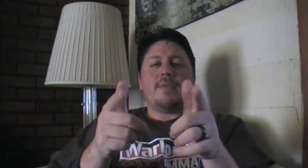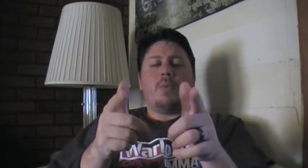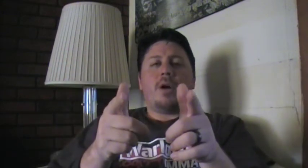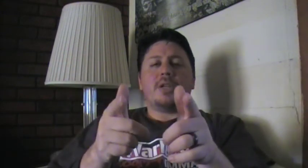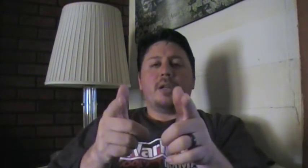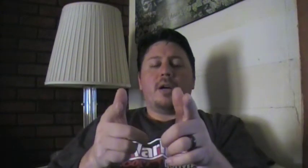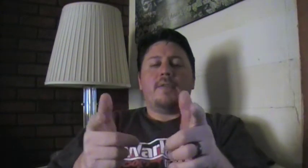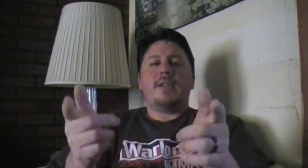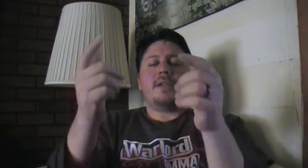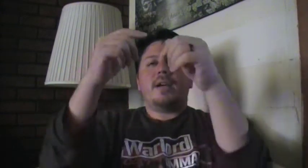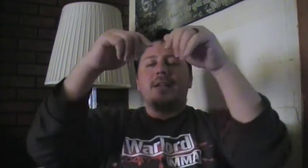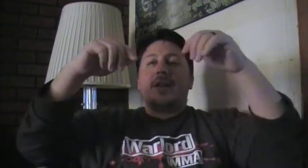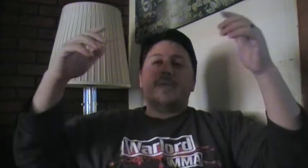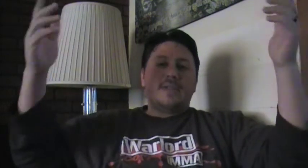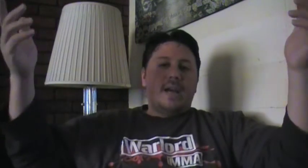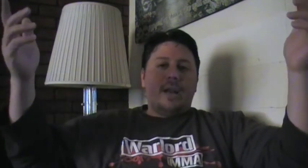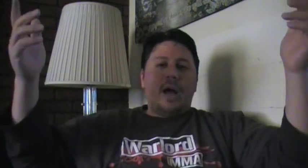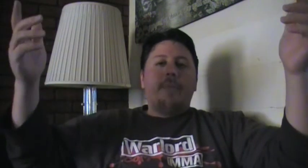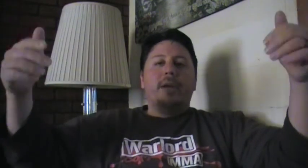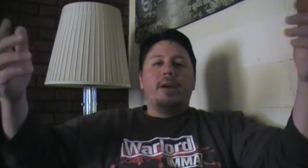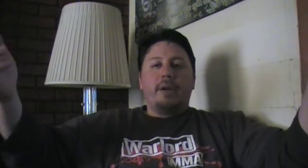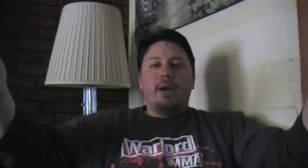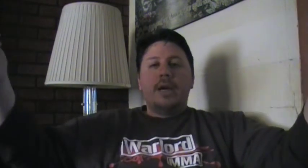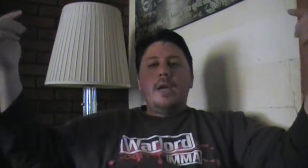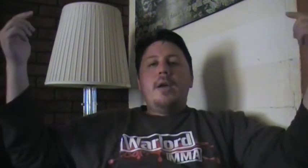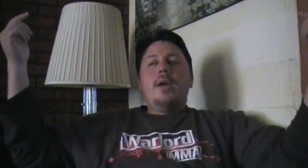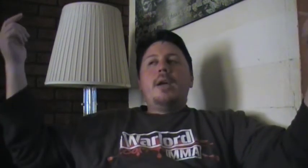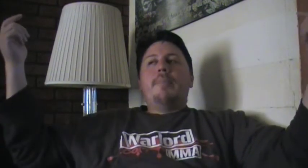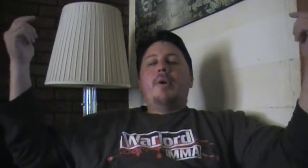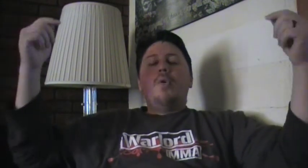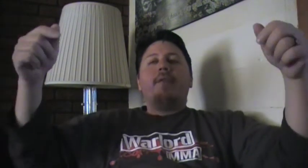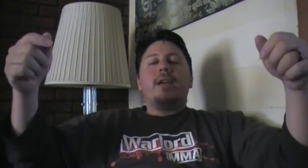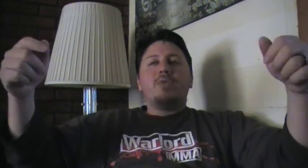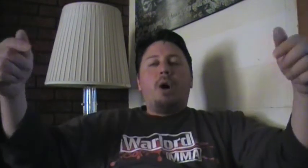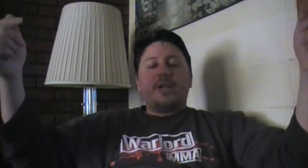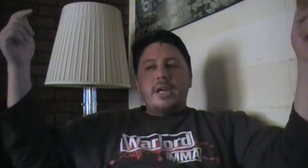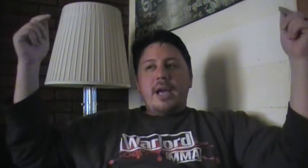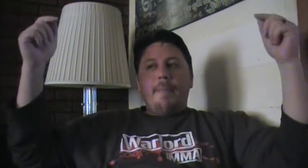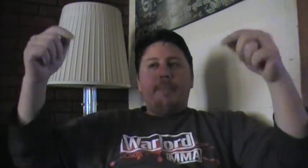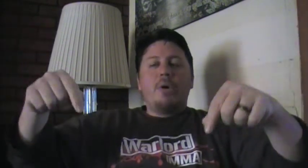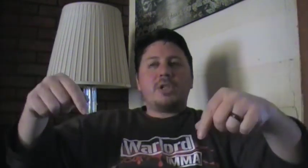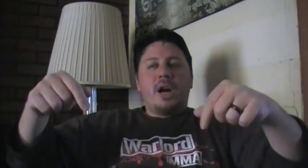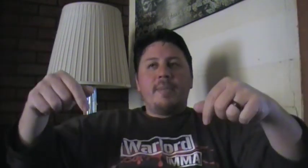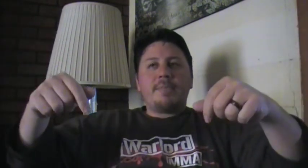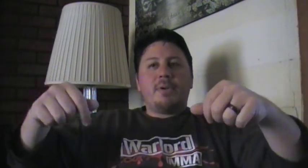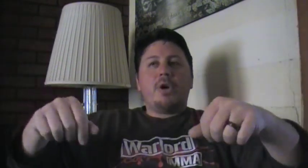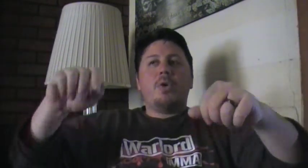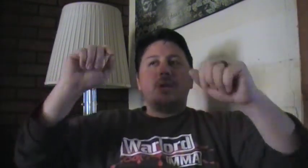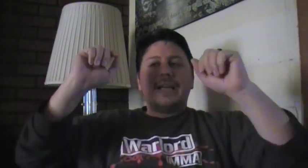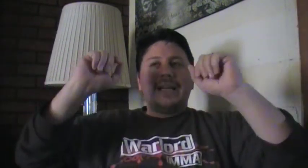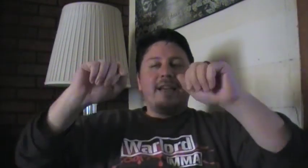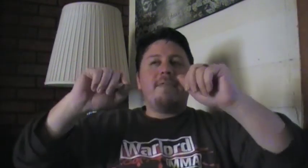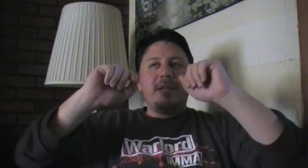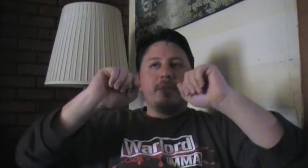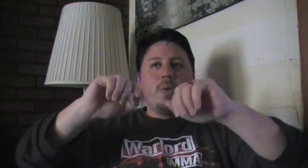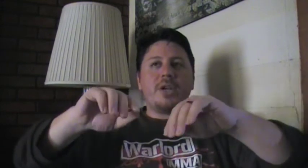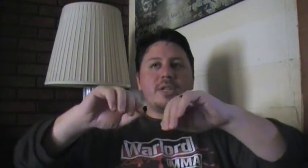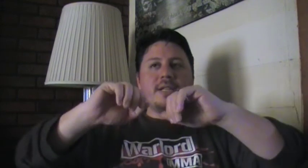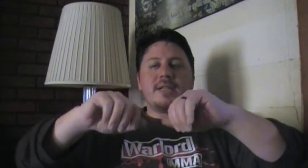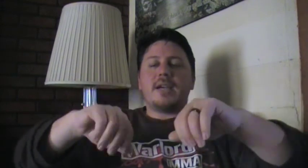for watching a lot of these guys. know there's not a lot, but I don't care. But whoever is watching, post comments below. Give me some questions, insights.